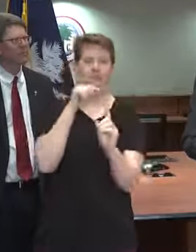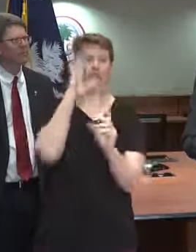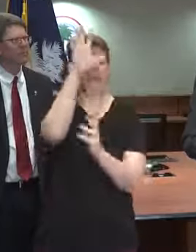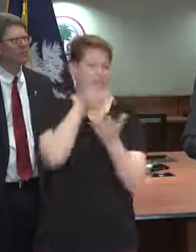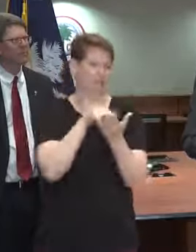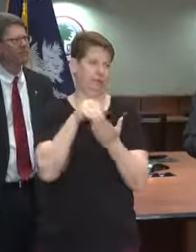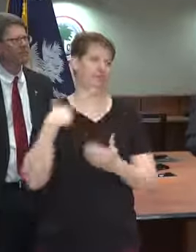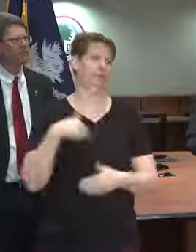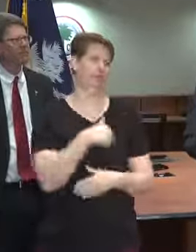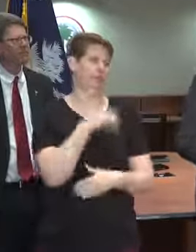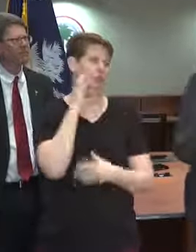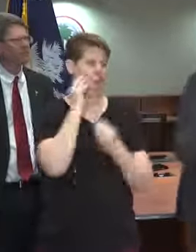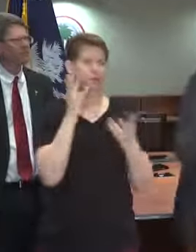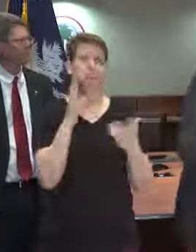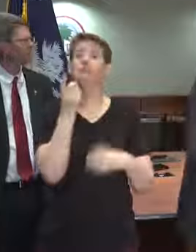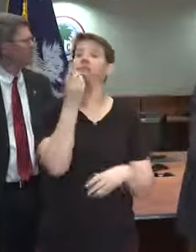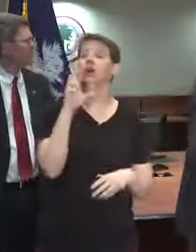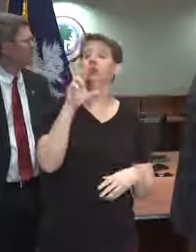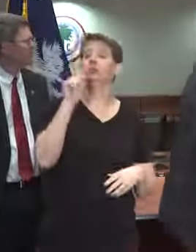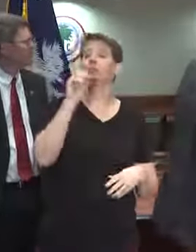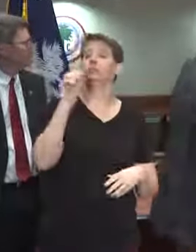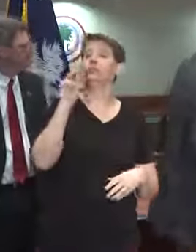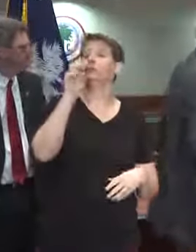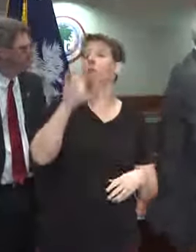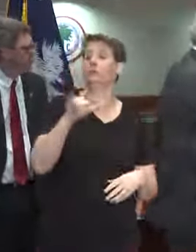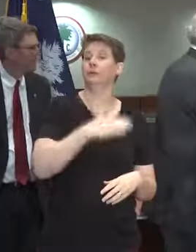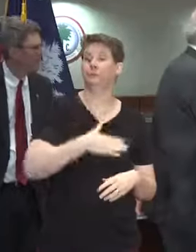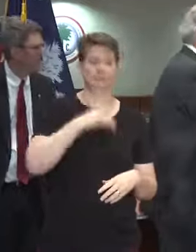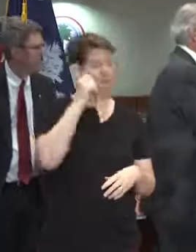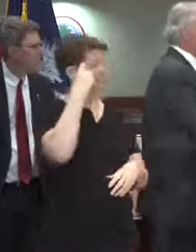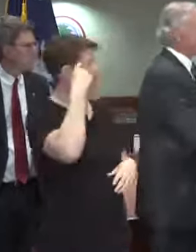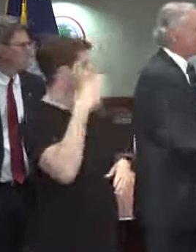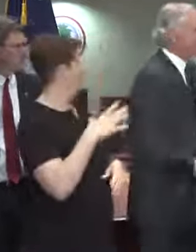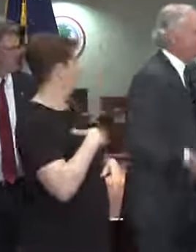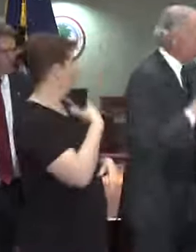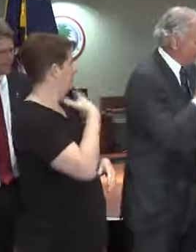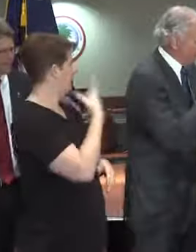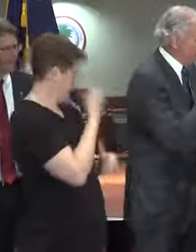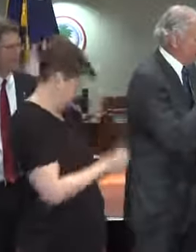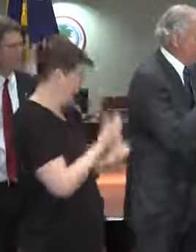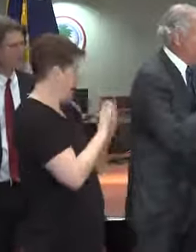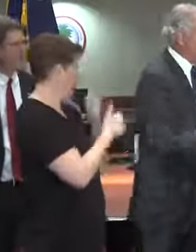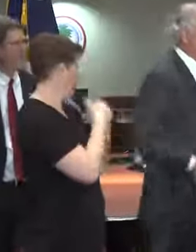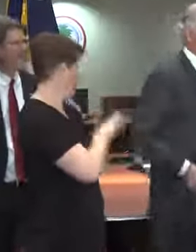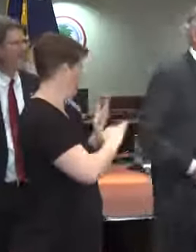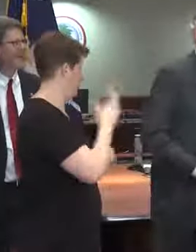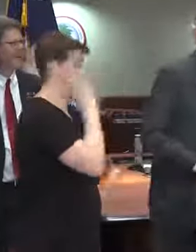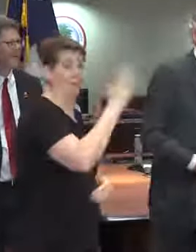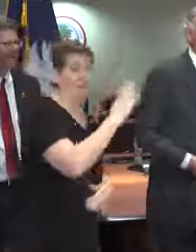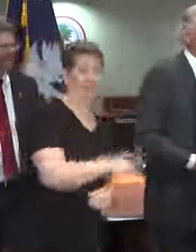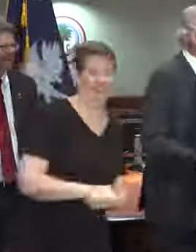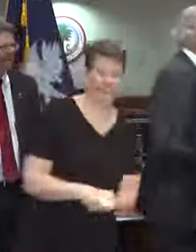million of us. With that, Dr. Toomey, please. Governor. Yes, sir. Now wash your hand. I'm going to.